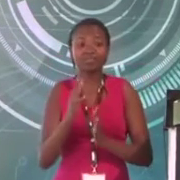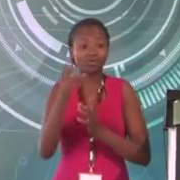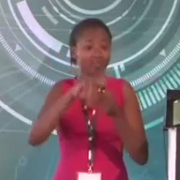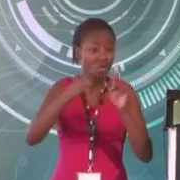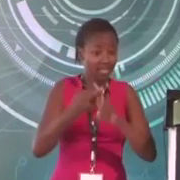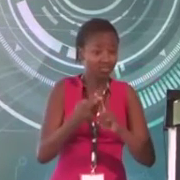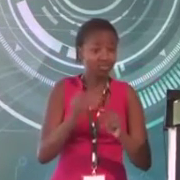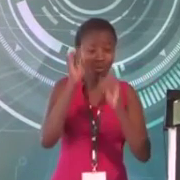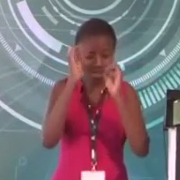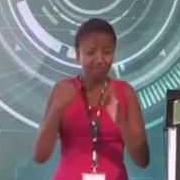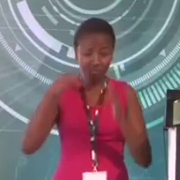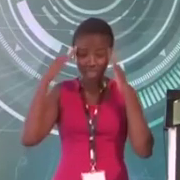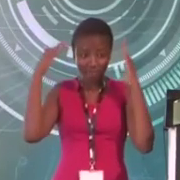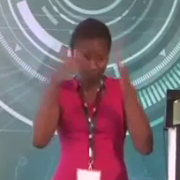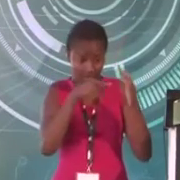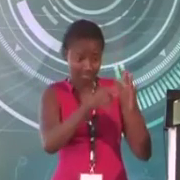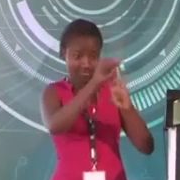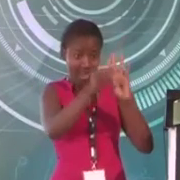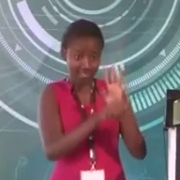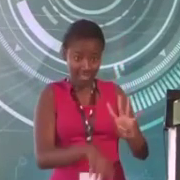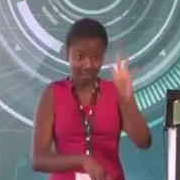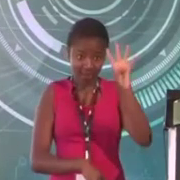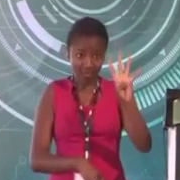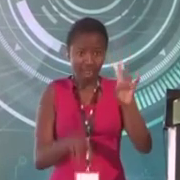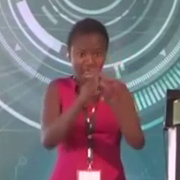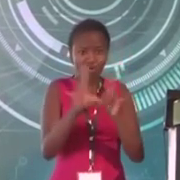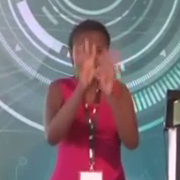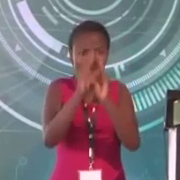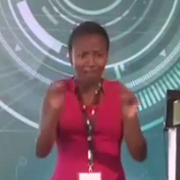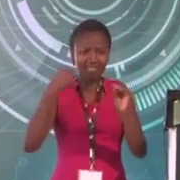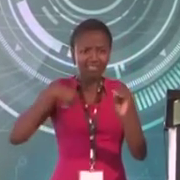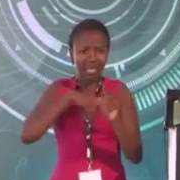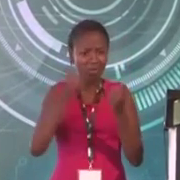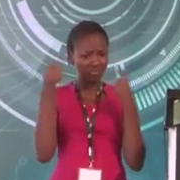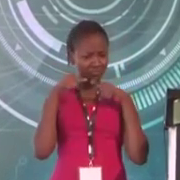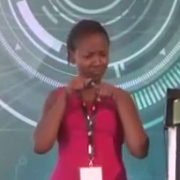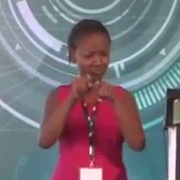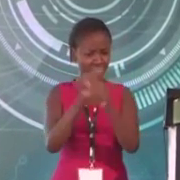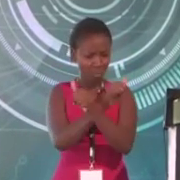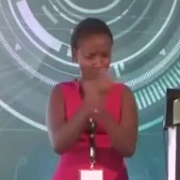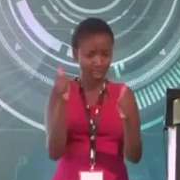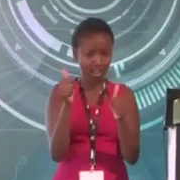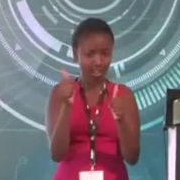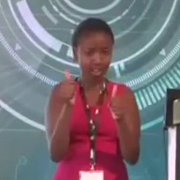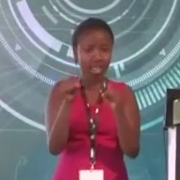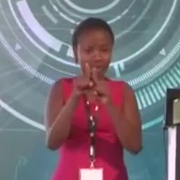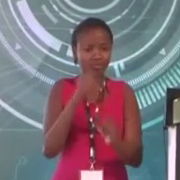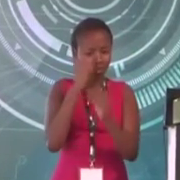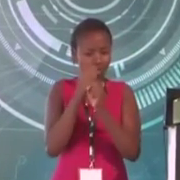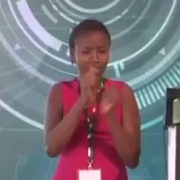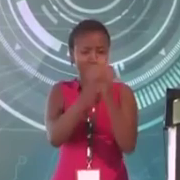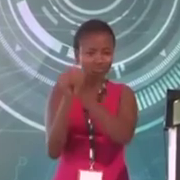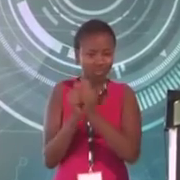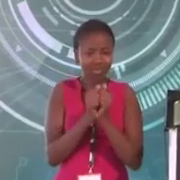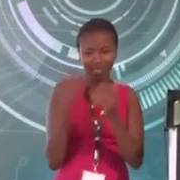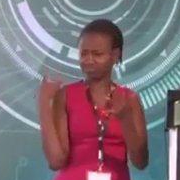by focusing on the big four and realigning our budgets, our CIDPs to the big four, and working together the